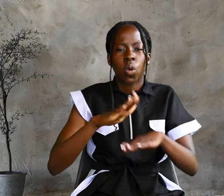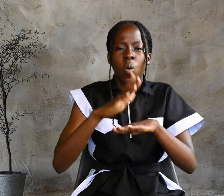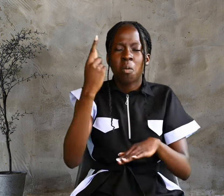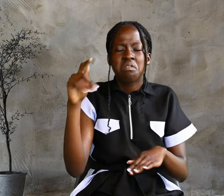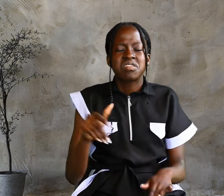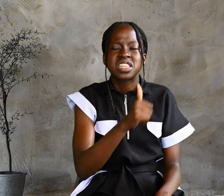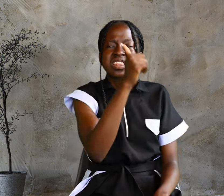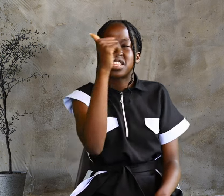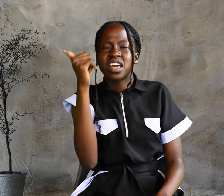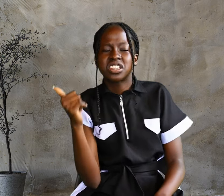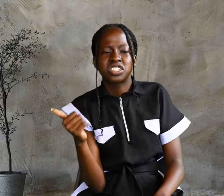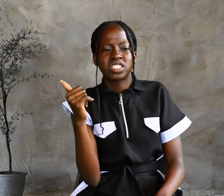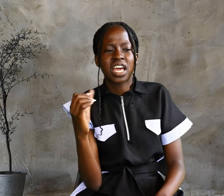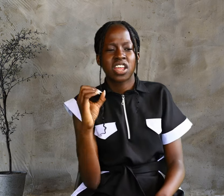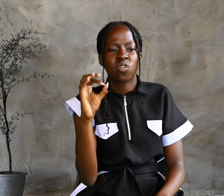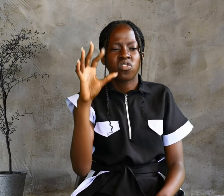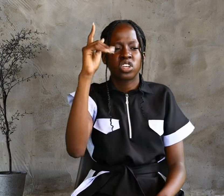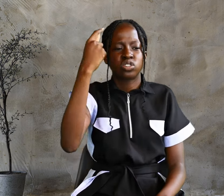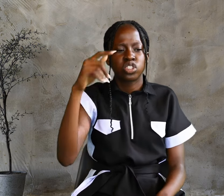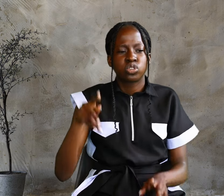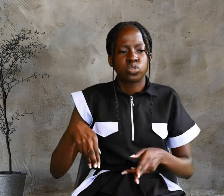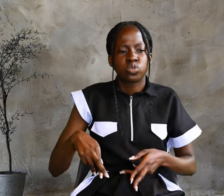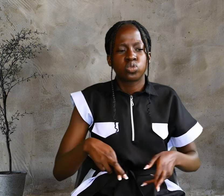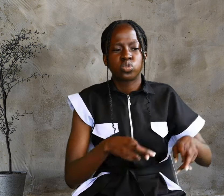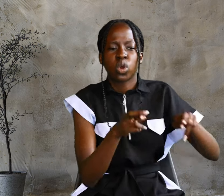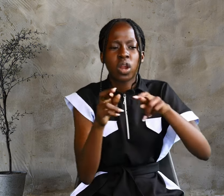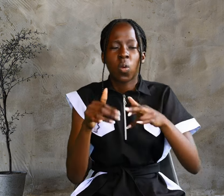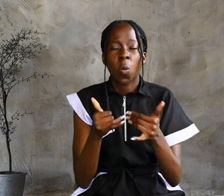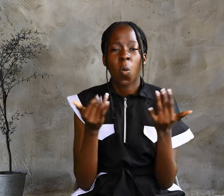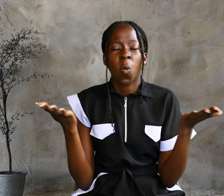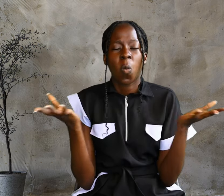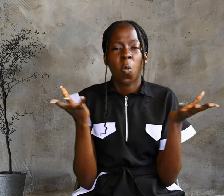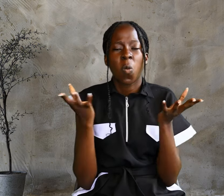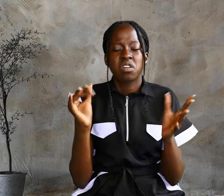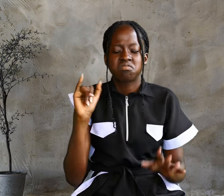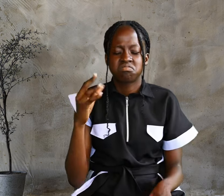On the other side of the Jordan, where John was baptizing,